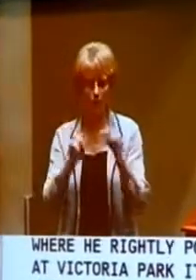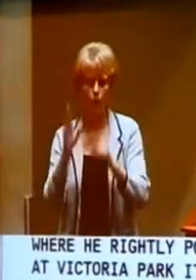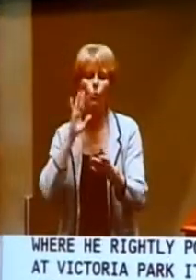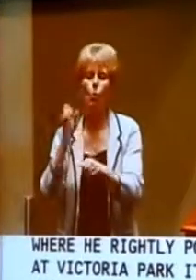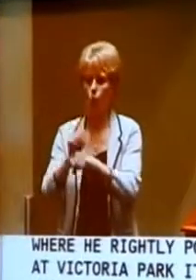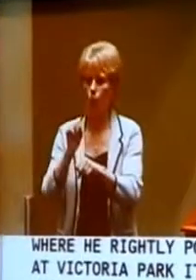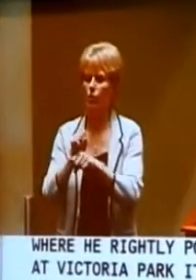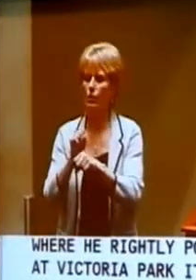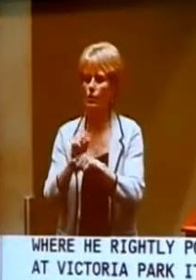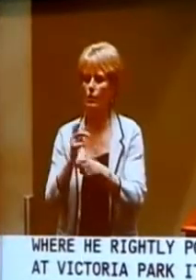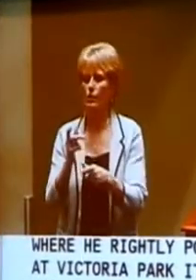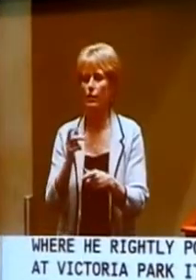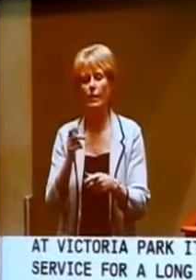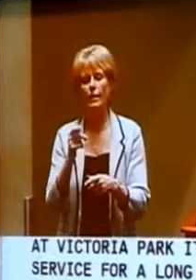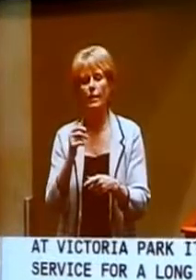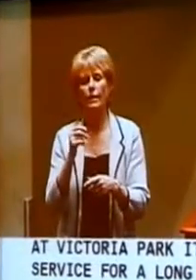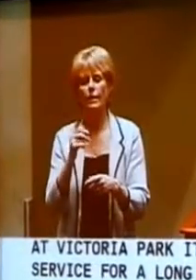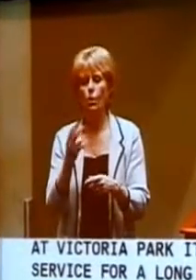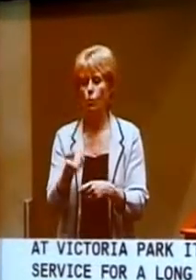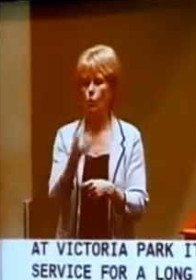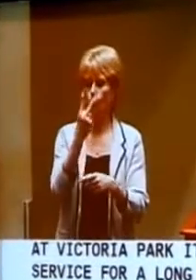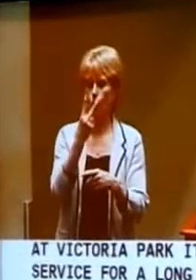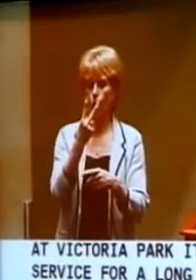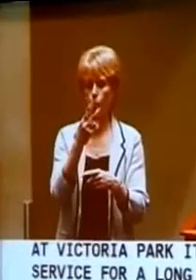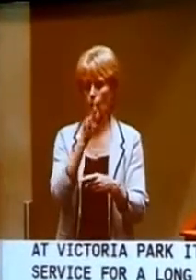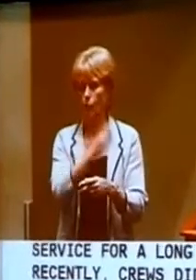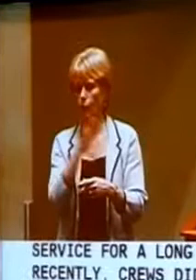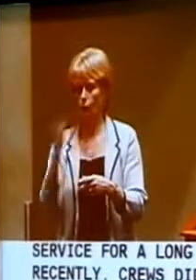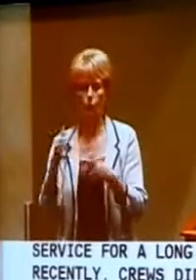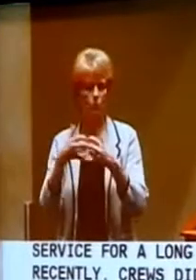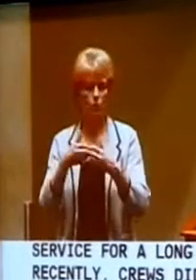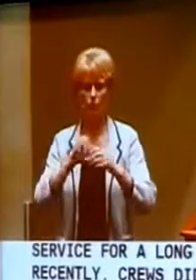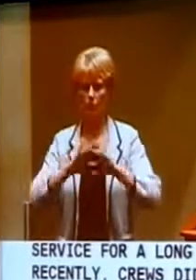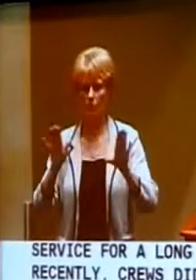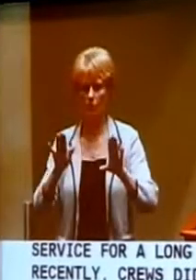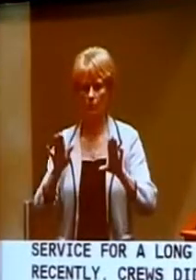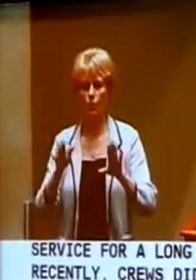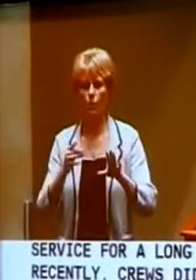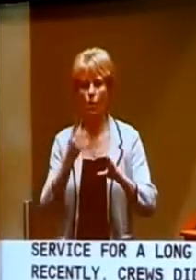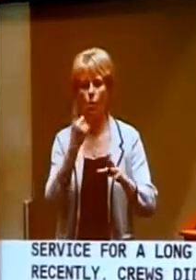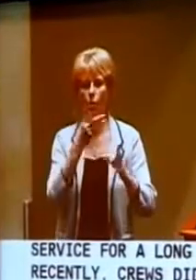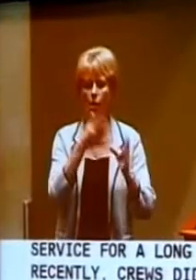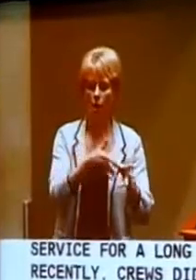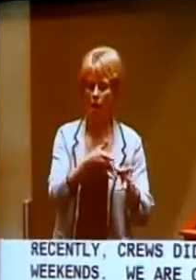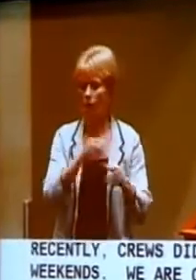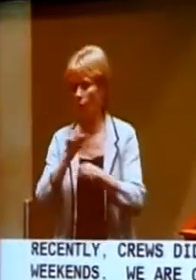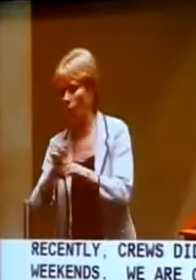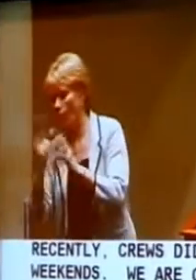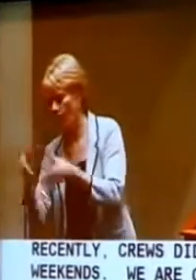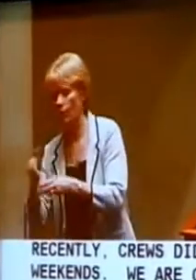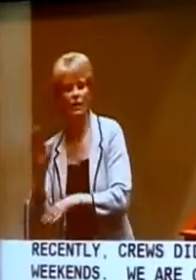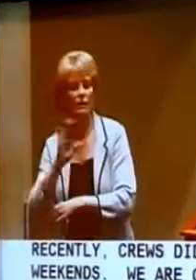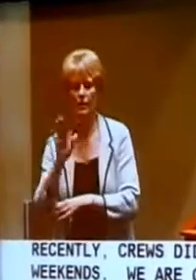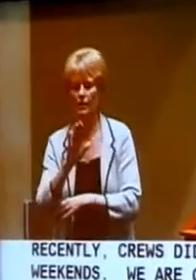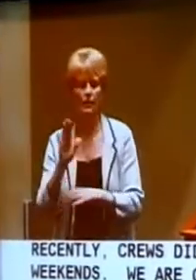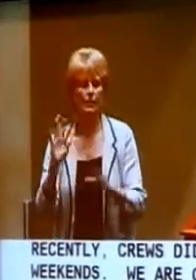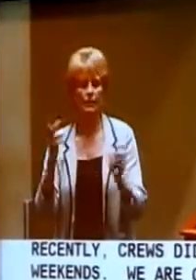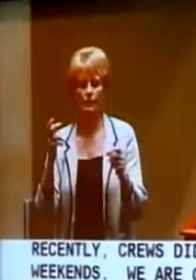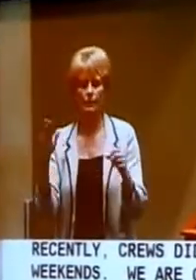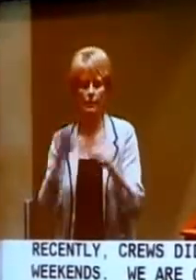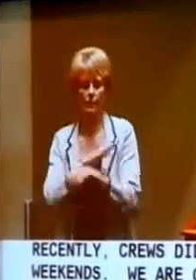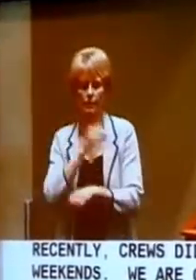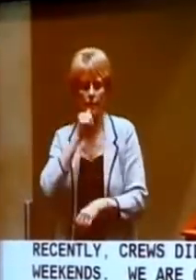working on... than on two machines, which they currently do, so one machine is left while they're working on the other, it just seems completely